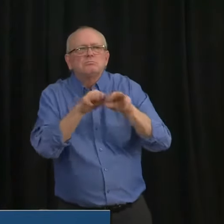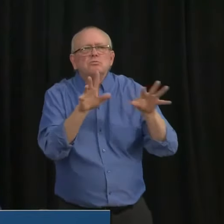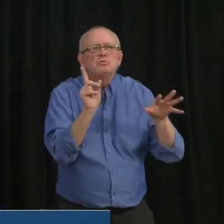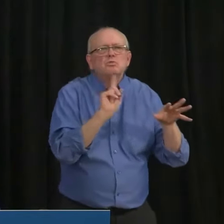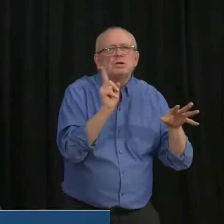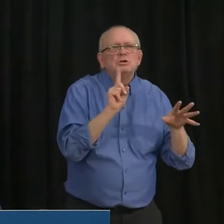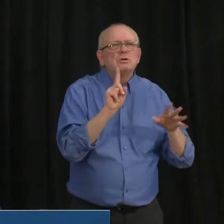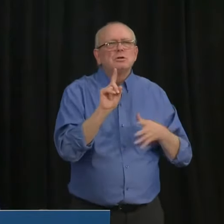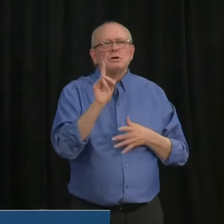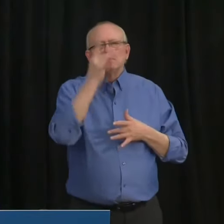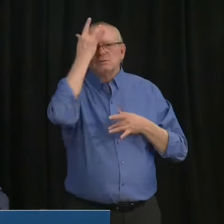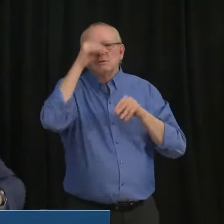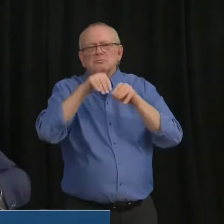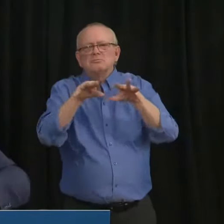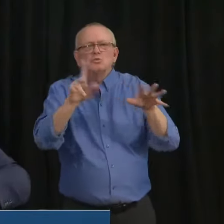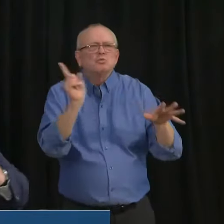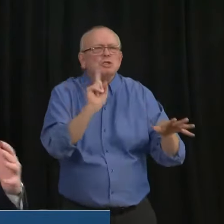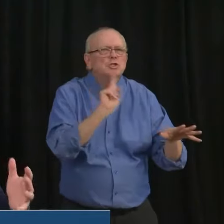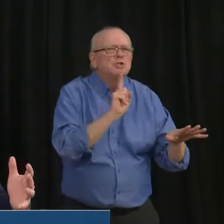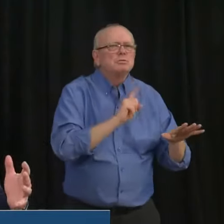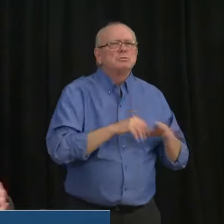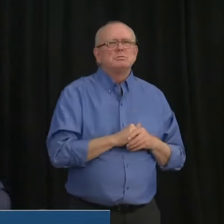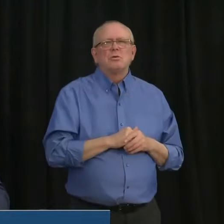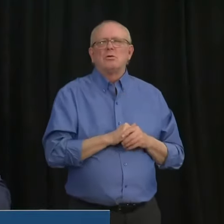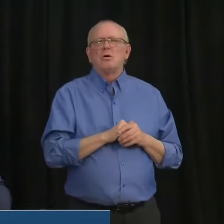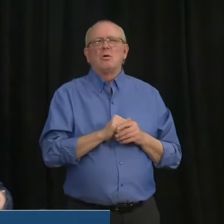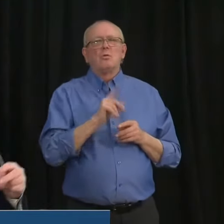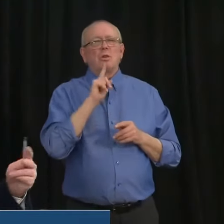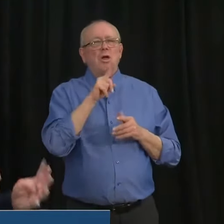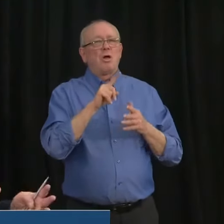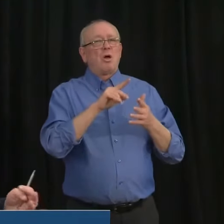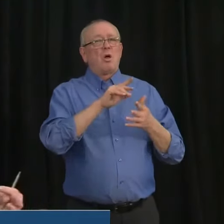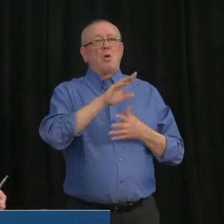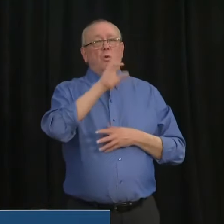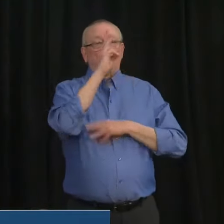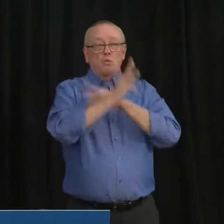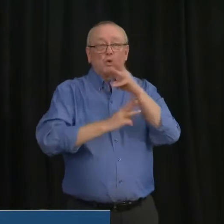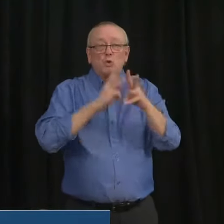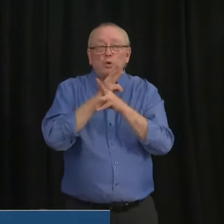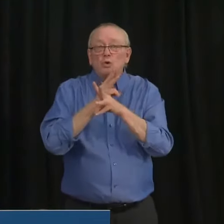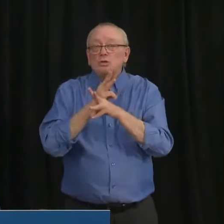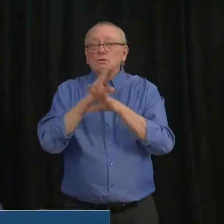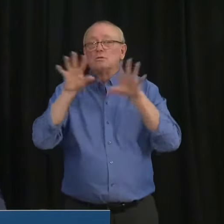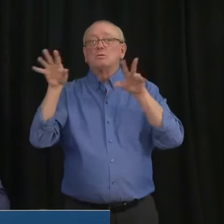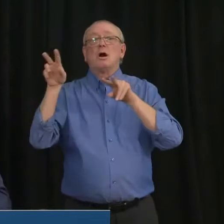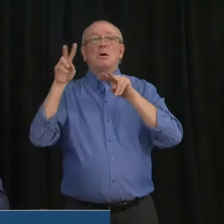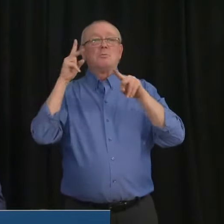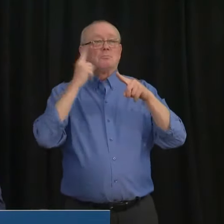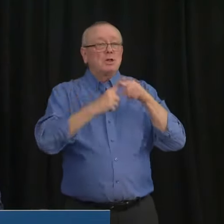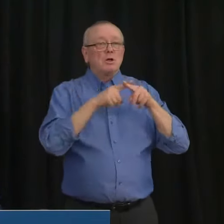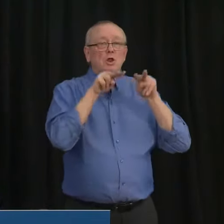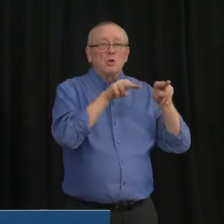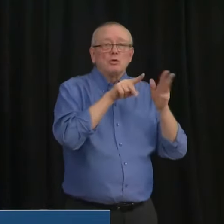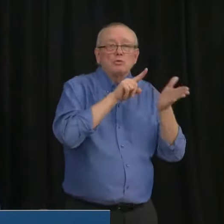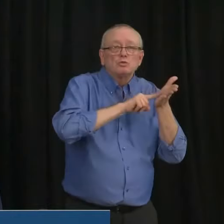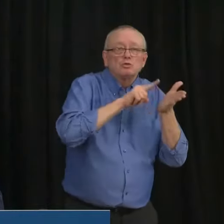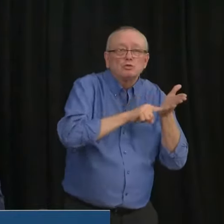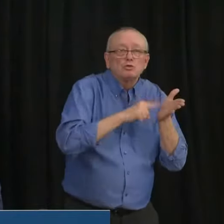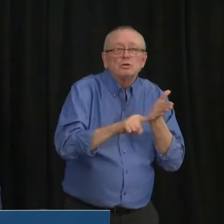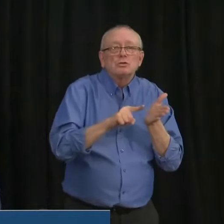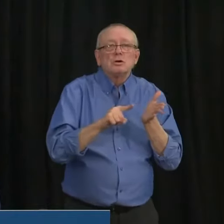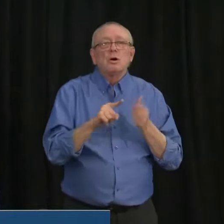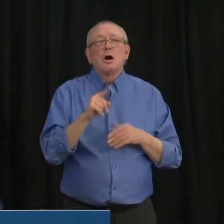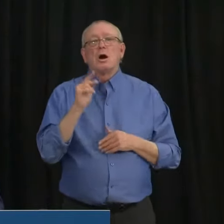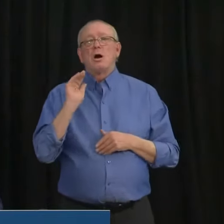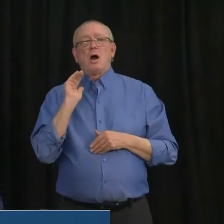jurisdictions. So we look at that global data, we look at the academic research, we look at our own experience, we look at, we look at our contact tracing